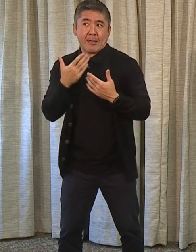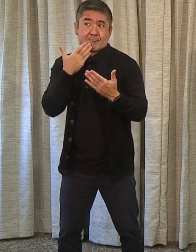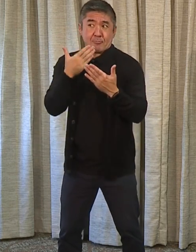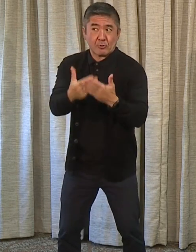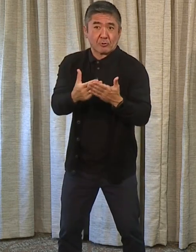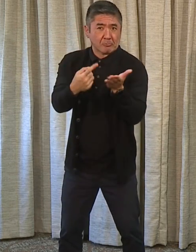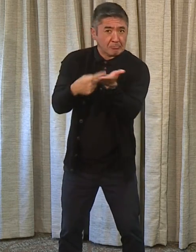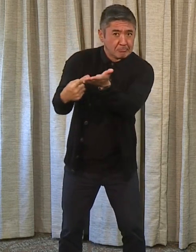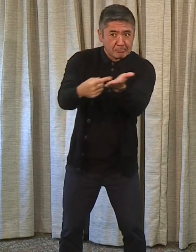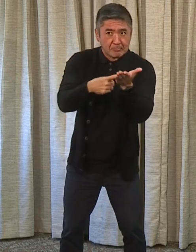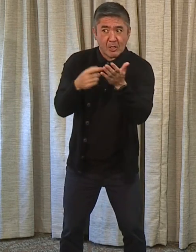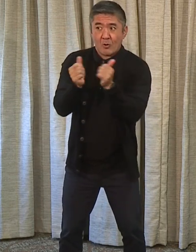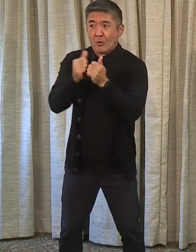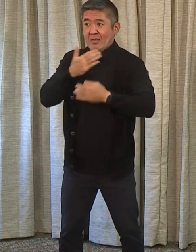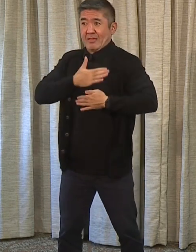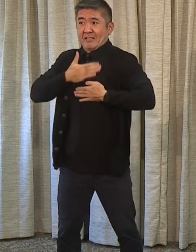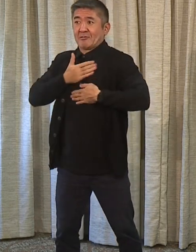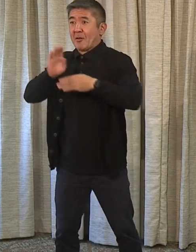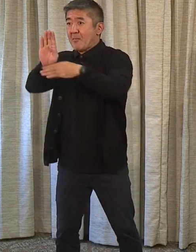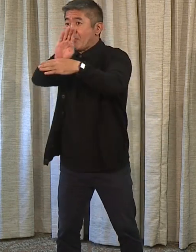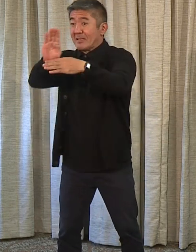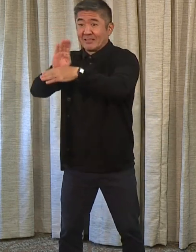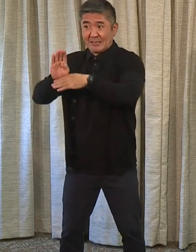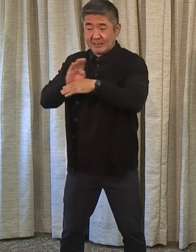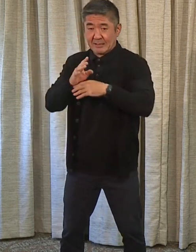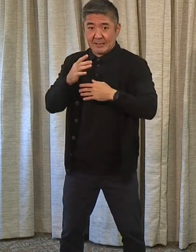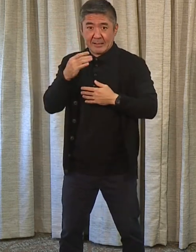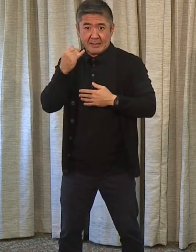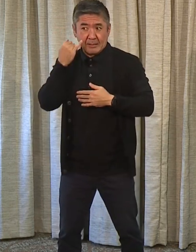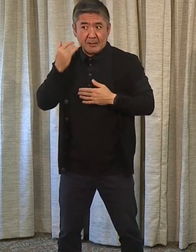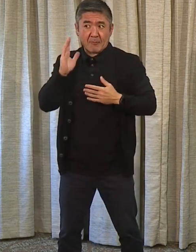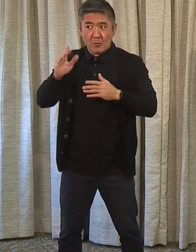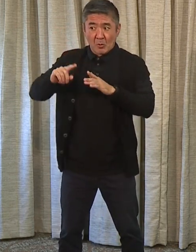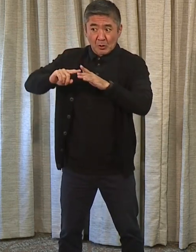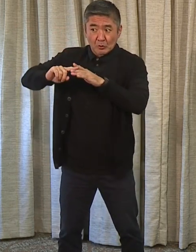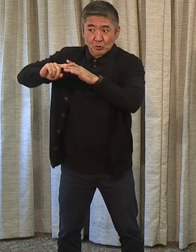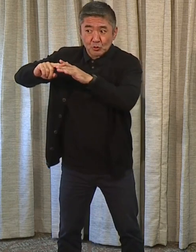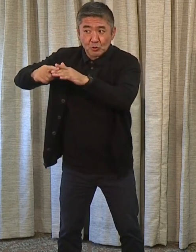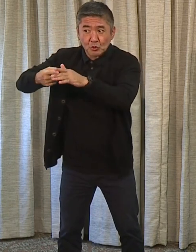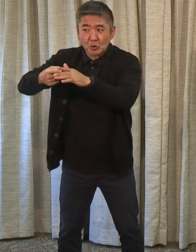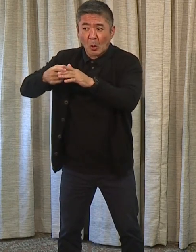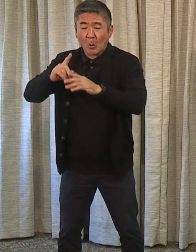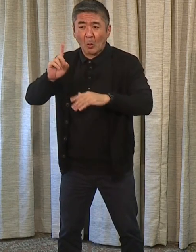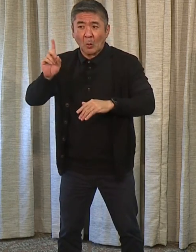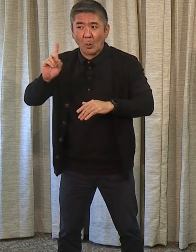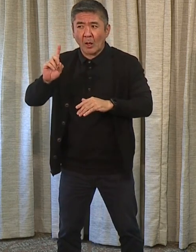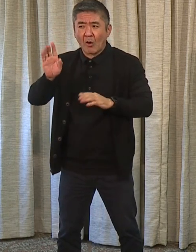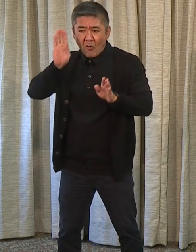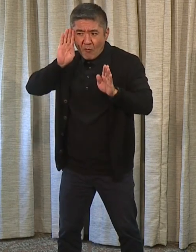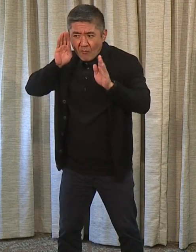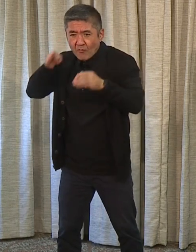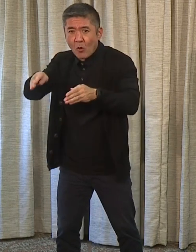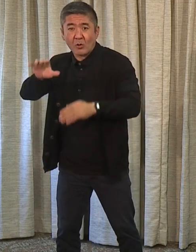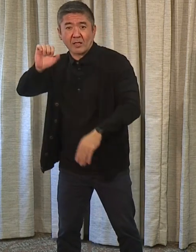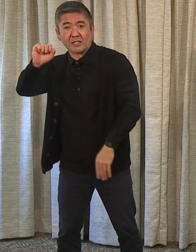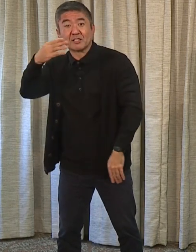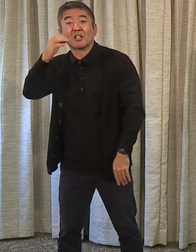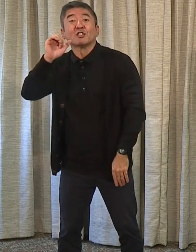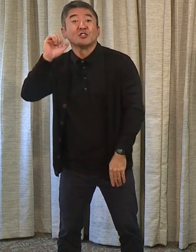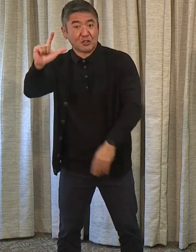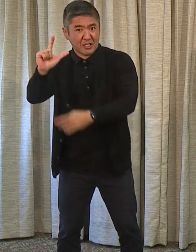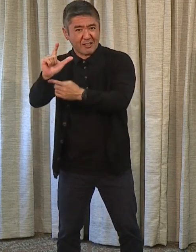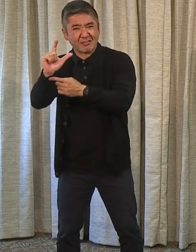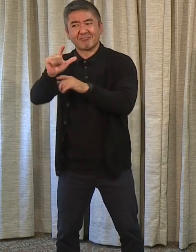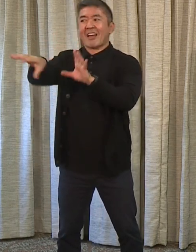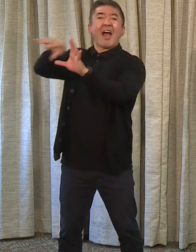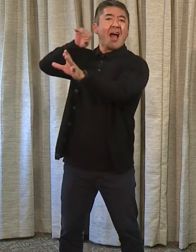with the entertainment industry to just, if we're going to, you know, start somewhere, we're probably going to really focus a little bit on the shell. It's an